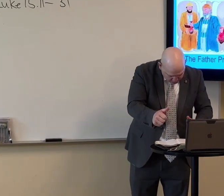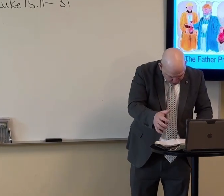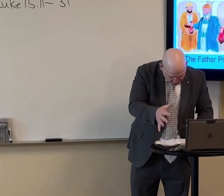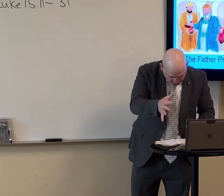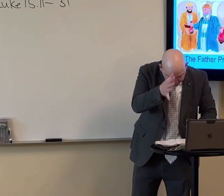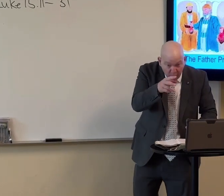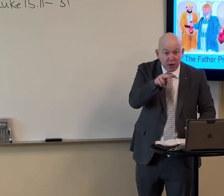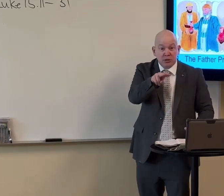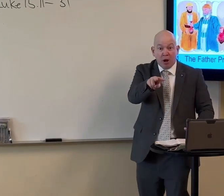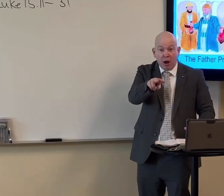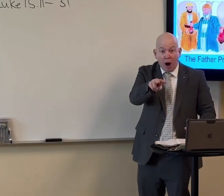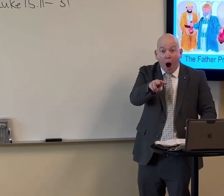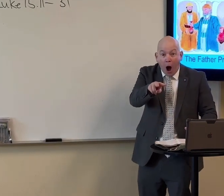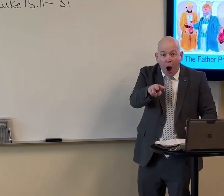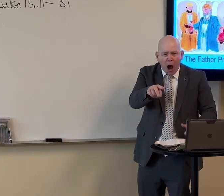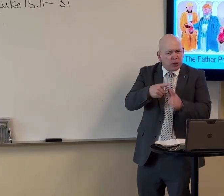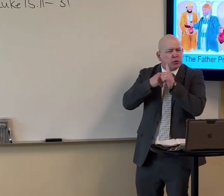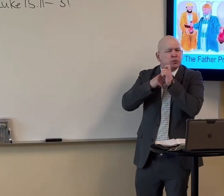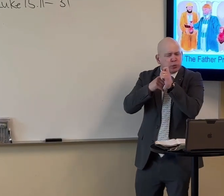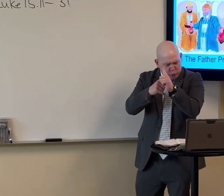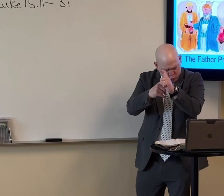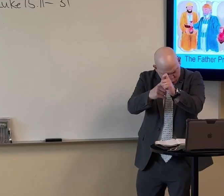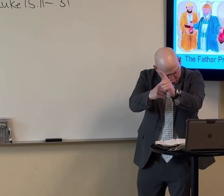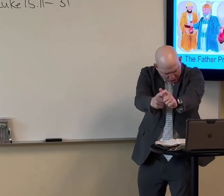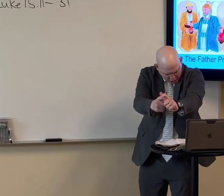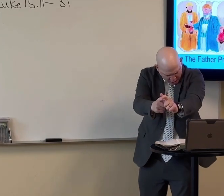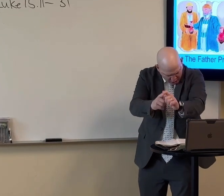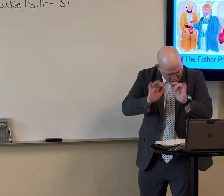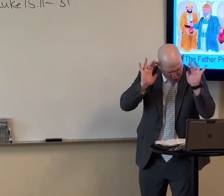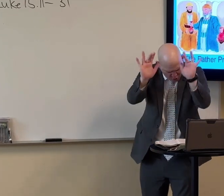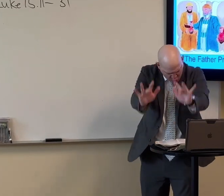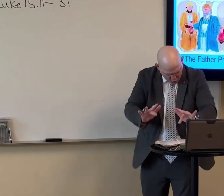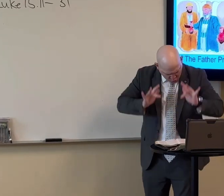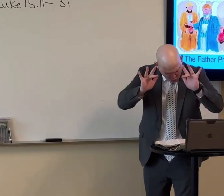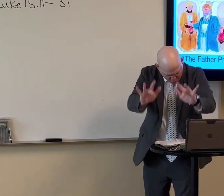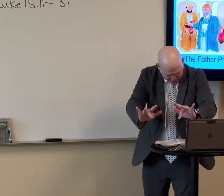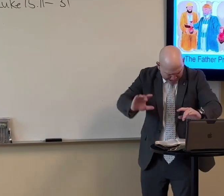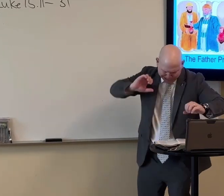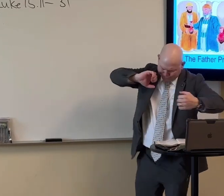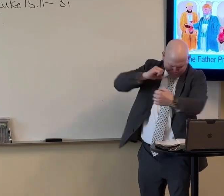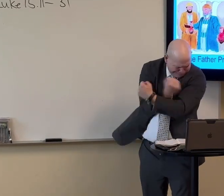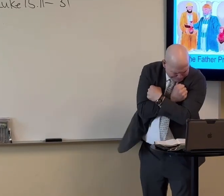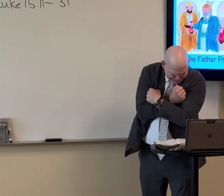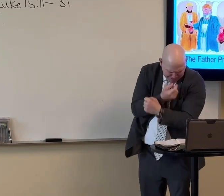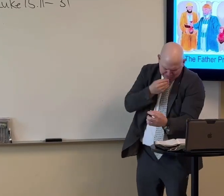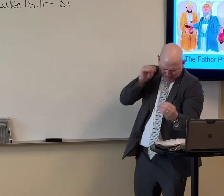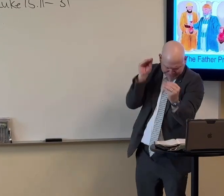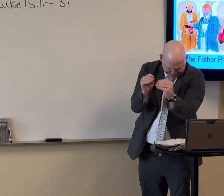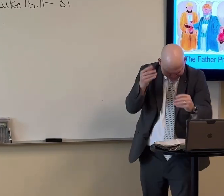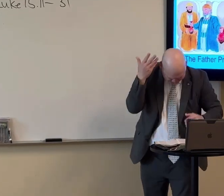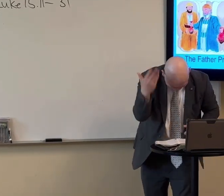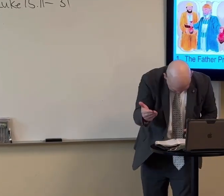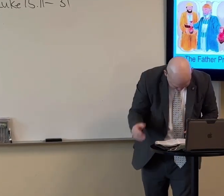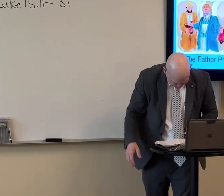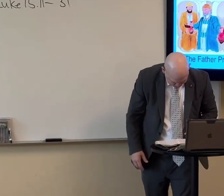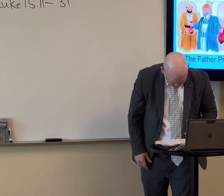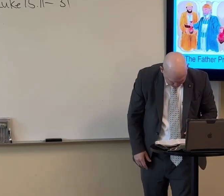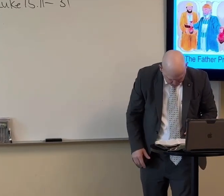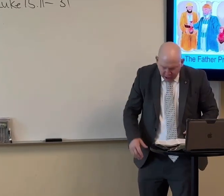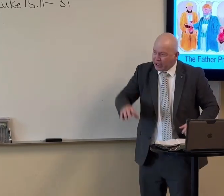saw him and had compassion and ran and fell on his neck and kissed